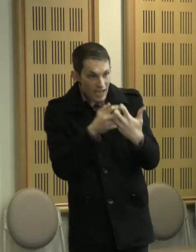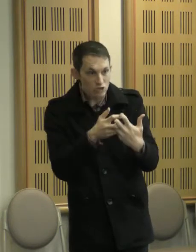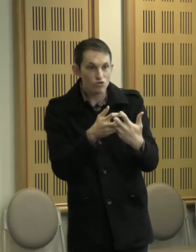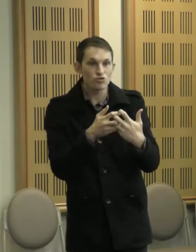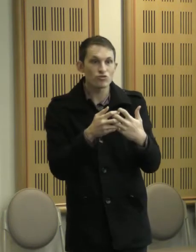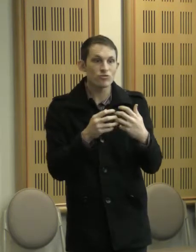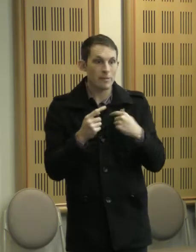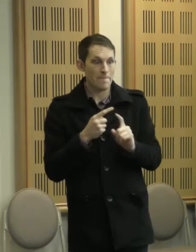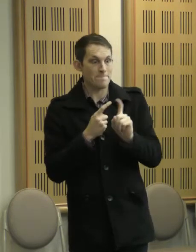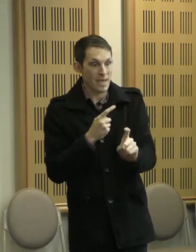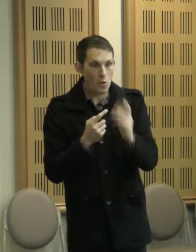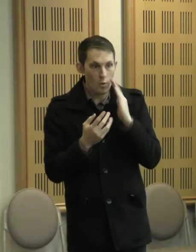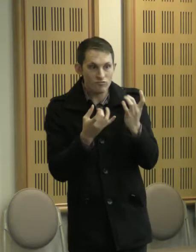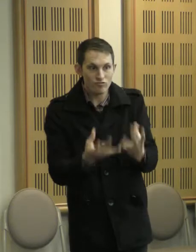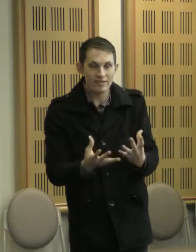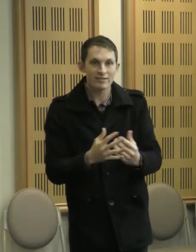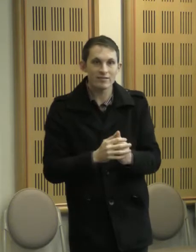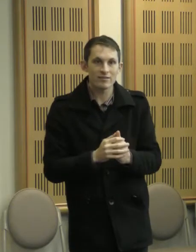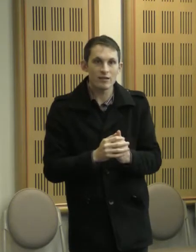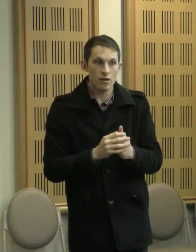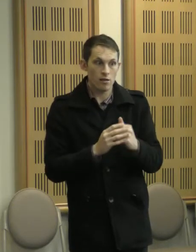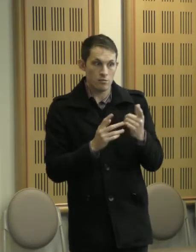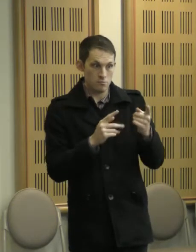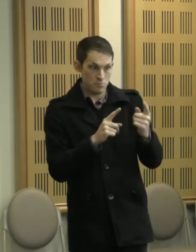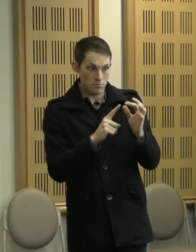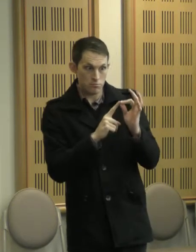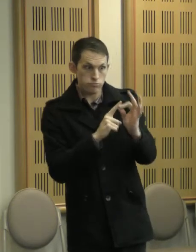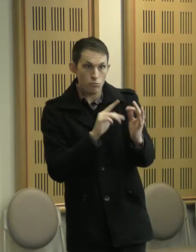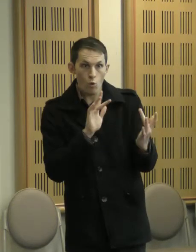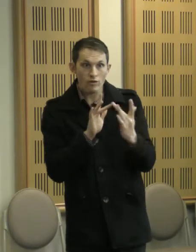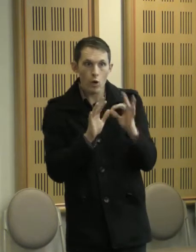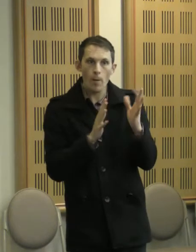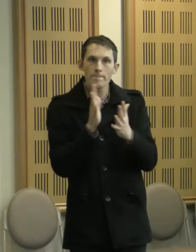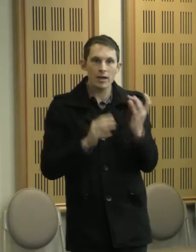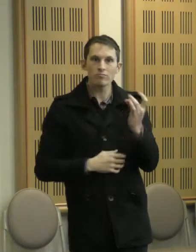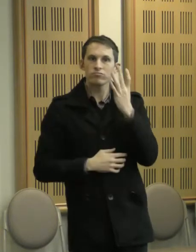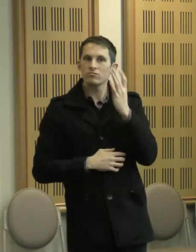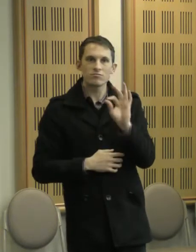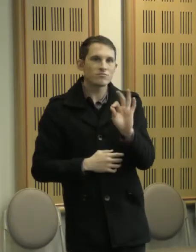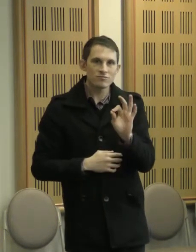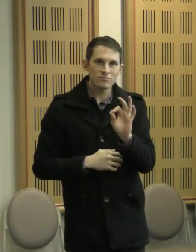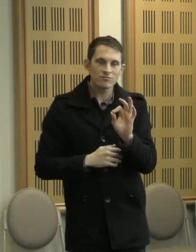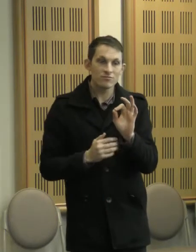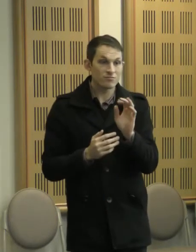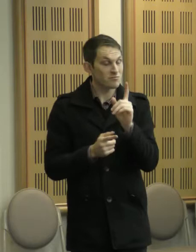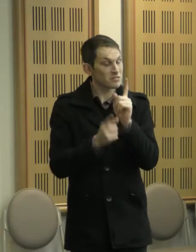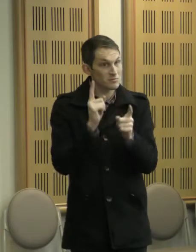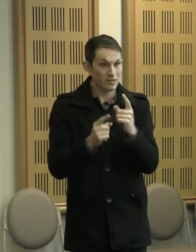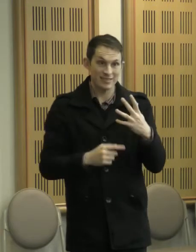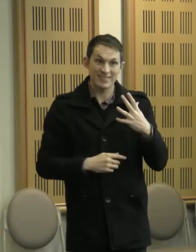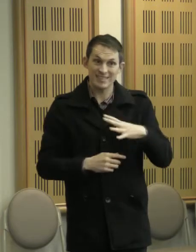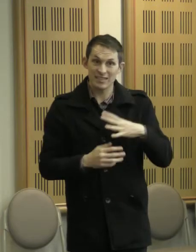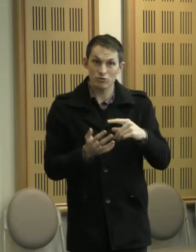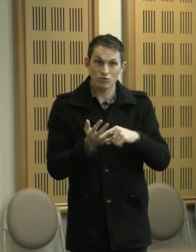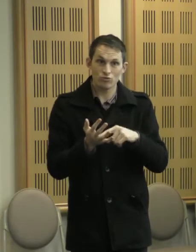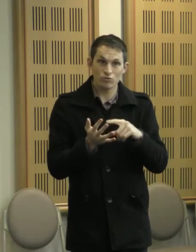A lack of contact for a while does not mean you are not needed. As a result, it's often necessary to keep